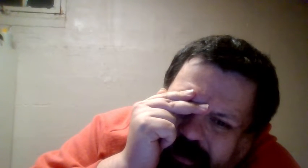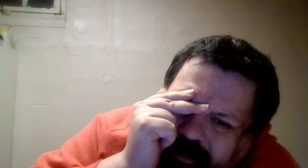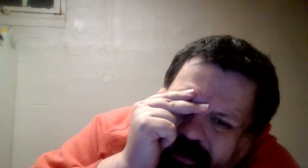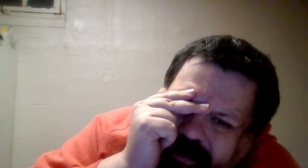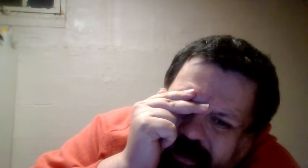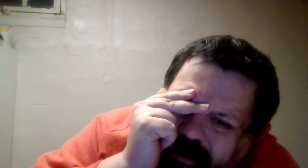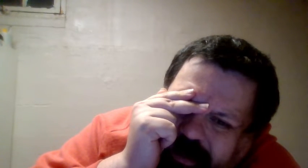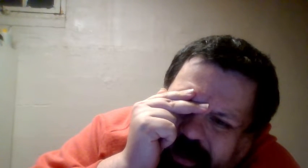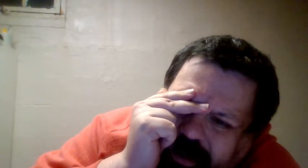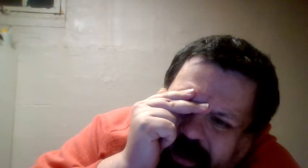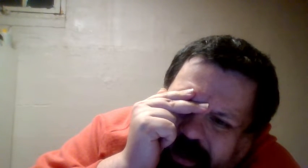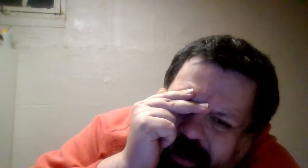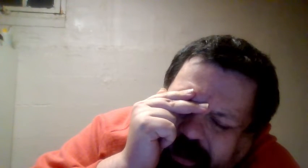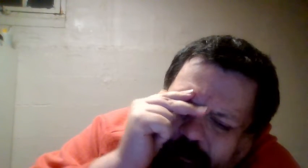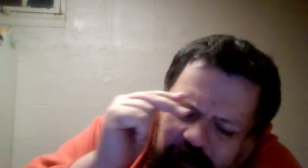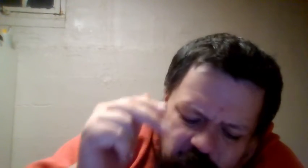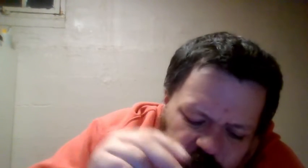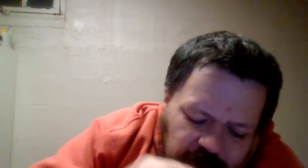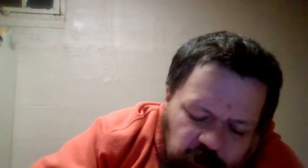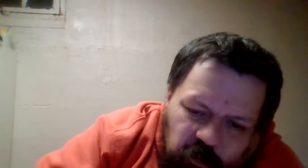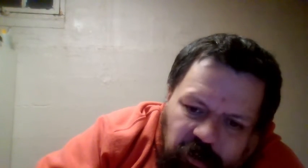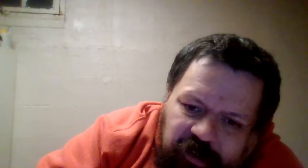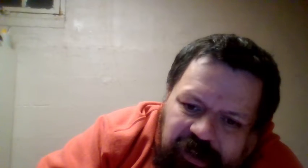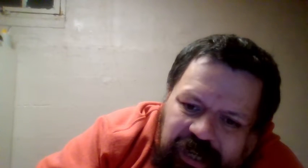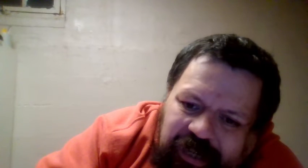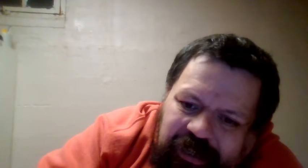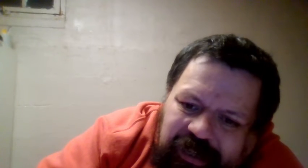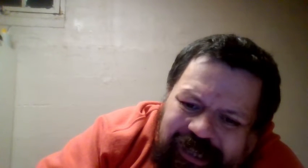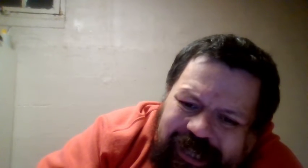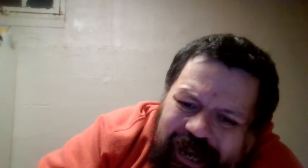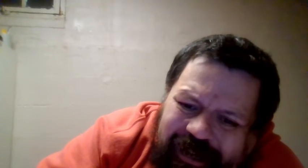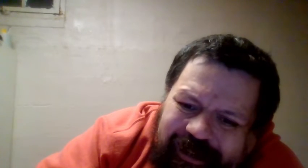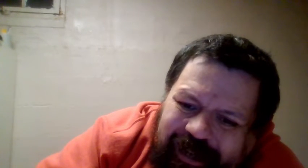Dear God in heaven, what were they thinking?